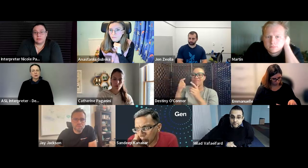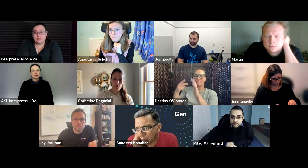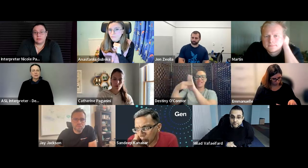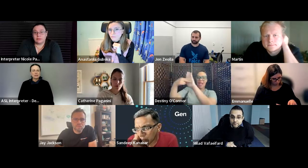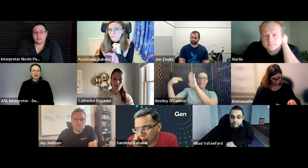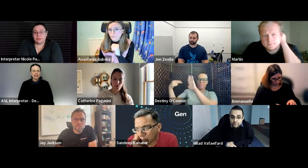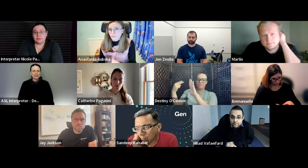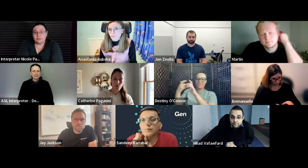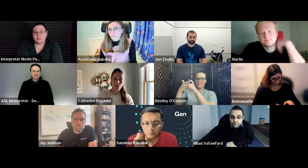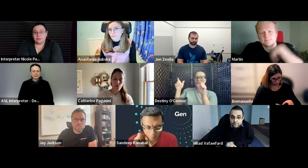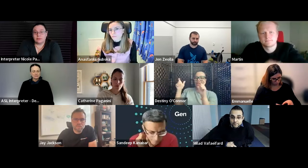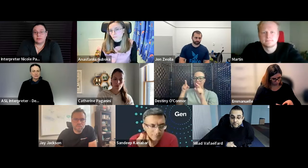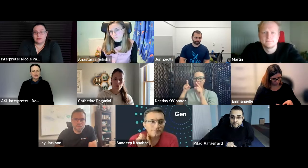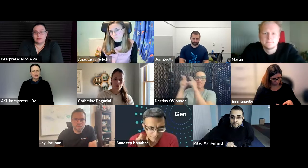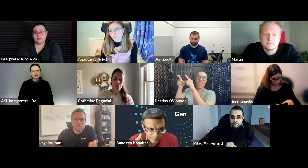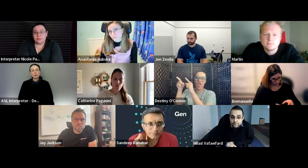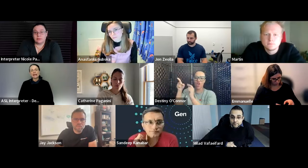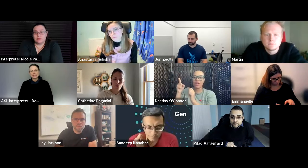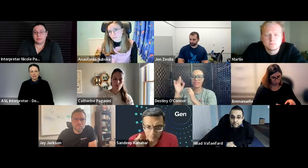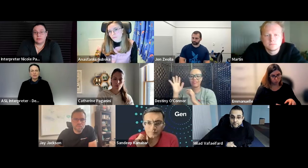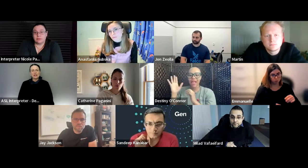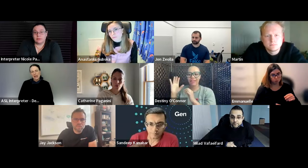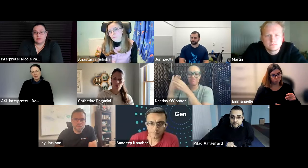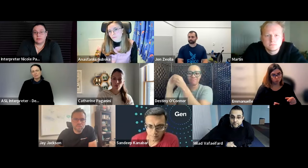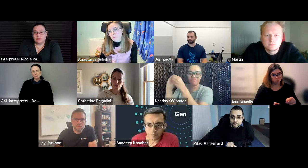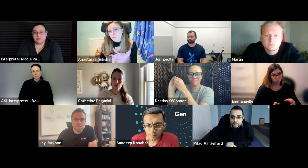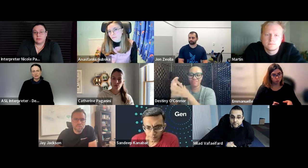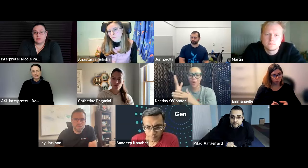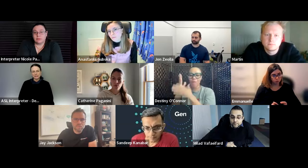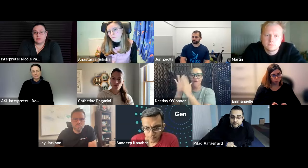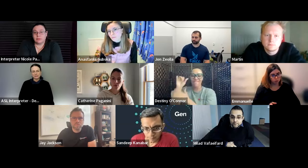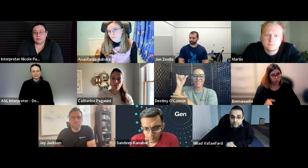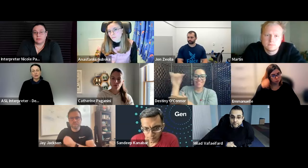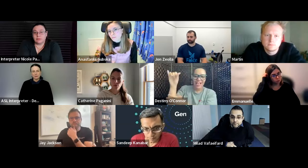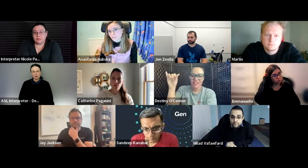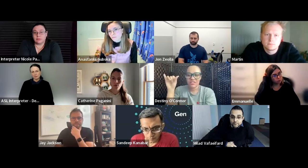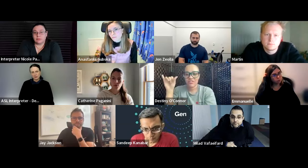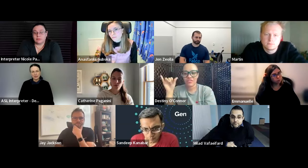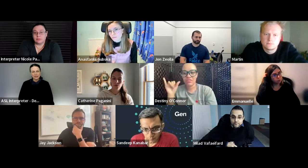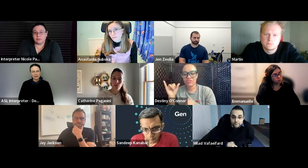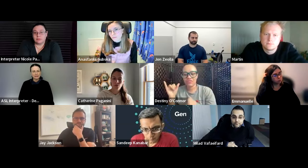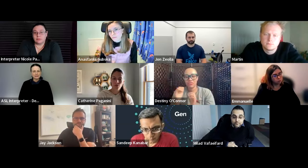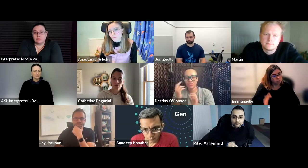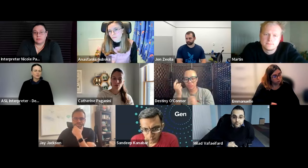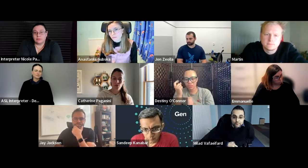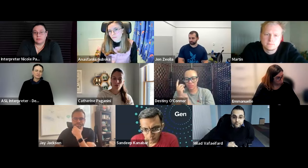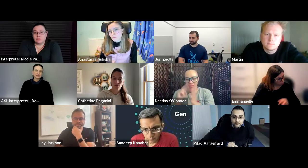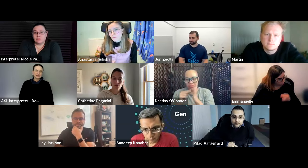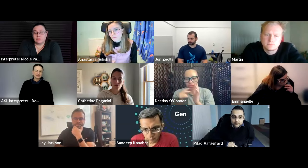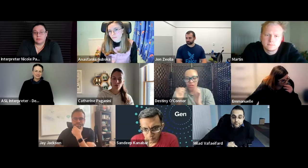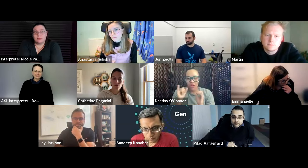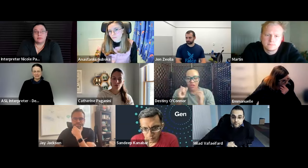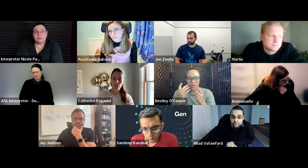so it would be like that the branding the name would lend it cloud or credibility and so